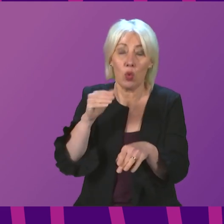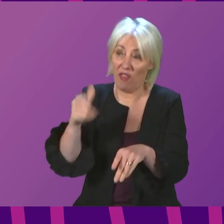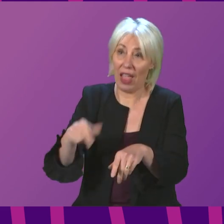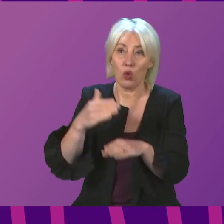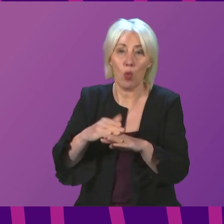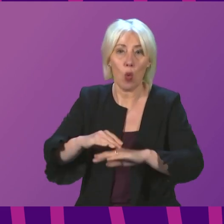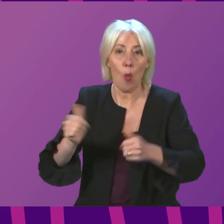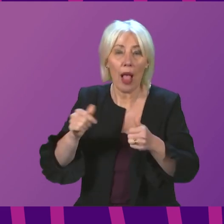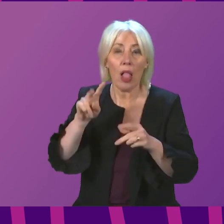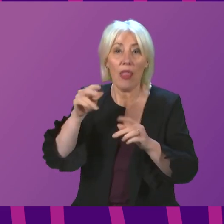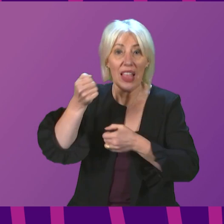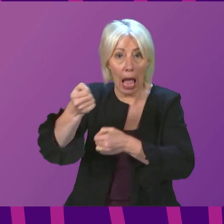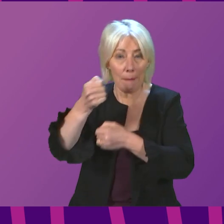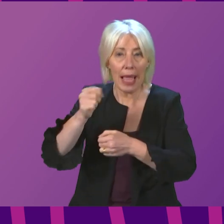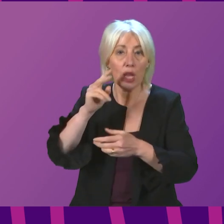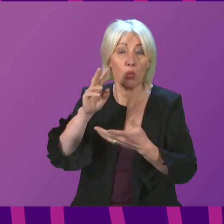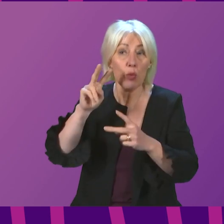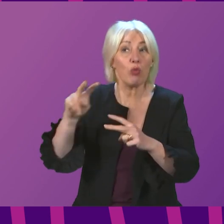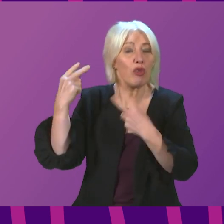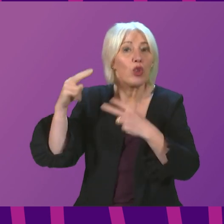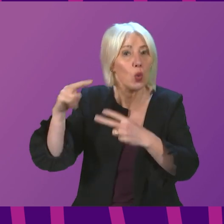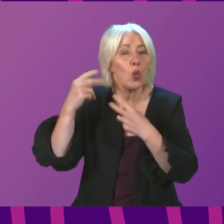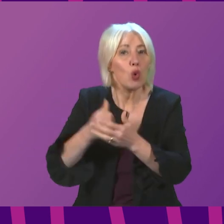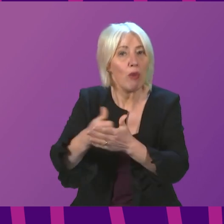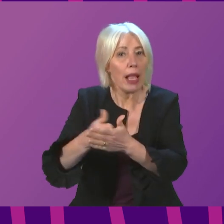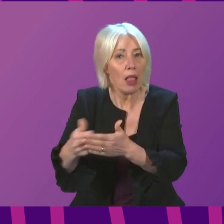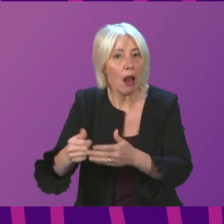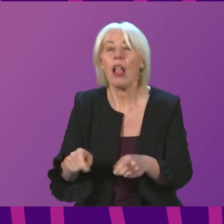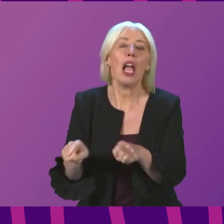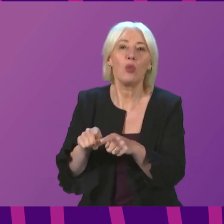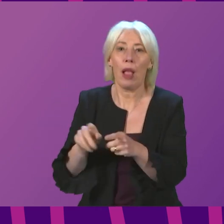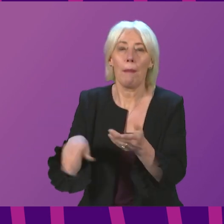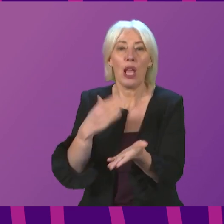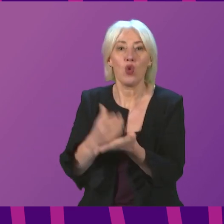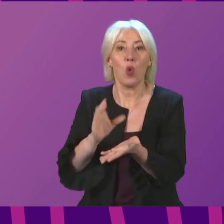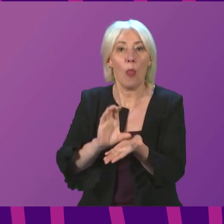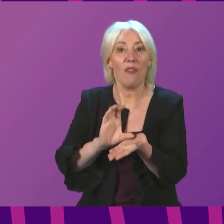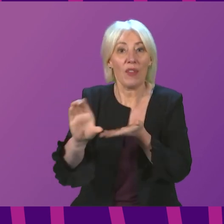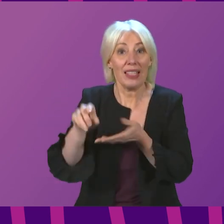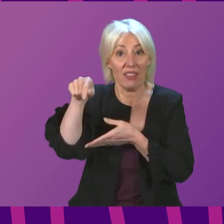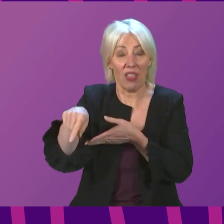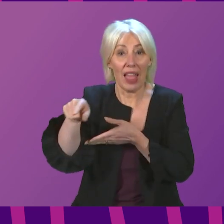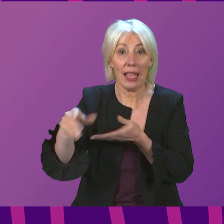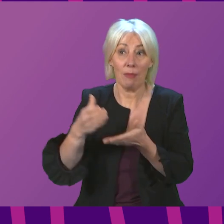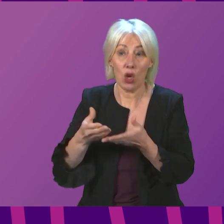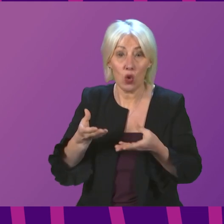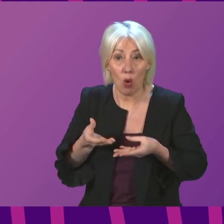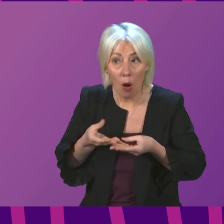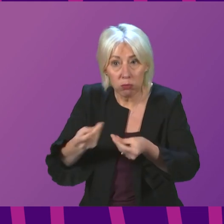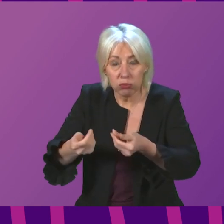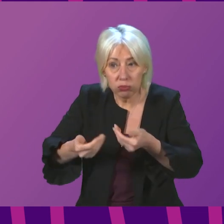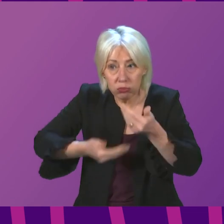under review. We also look at how we make sure that the funding for that flows as quickly as possible